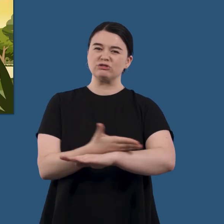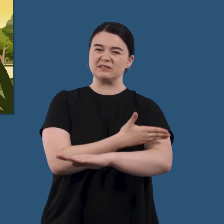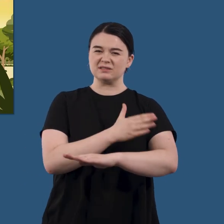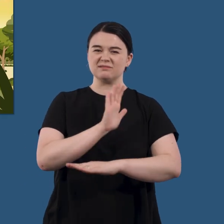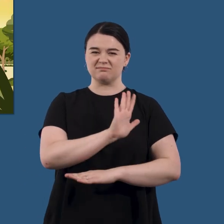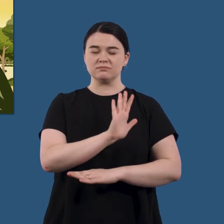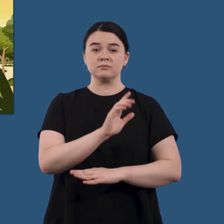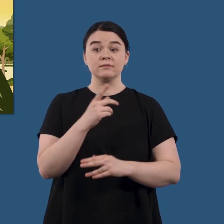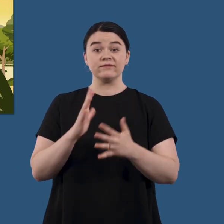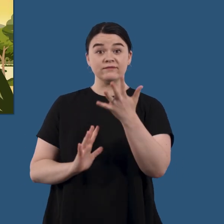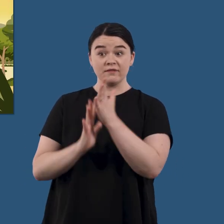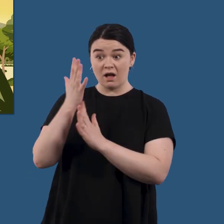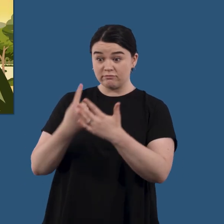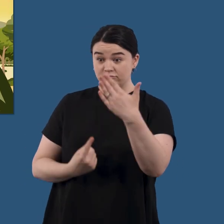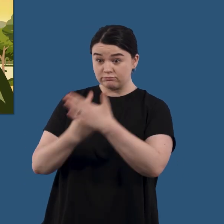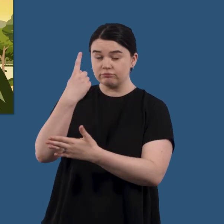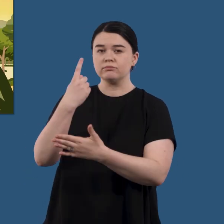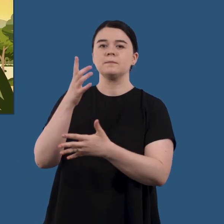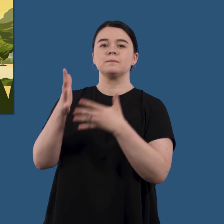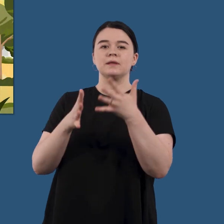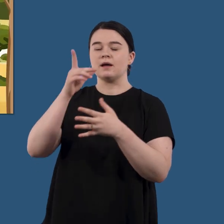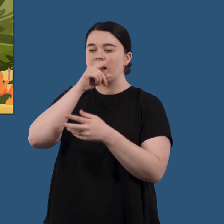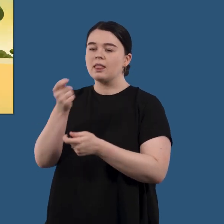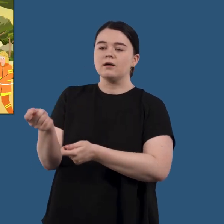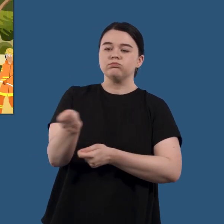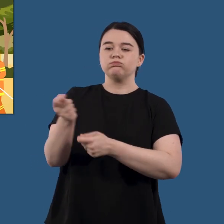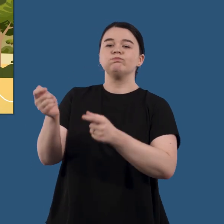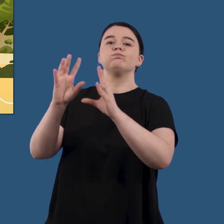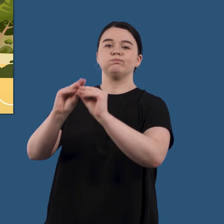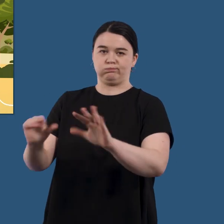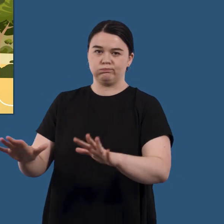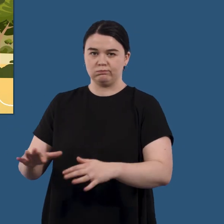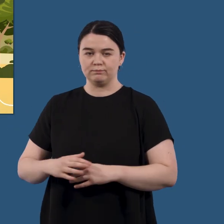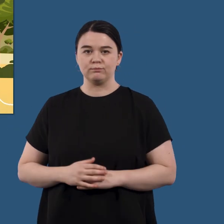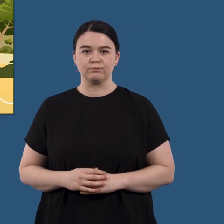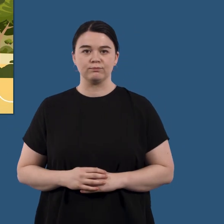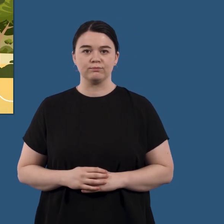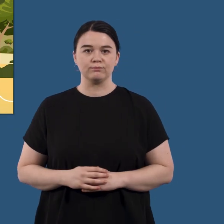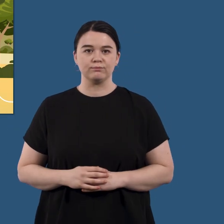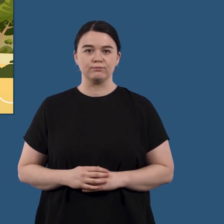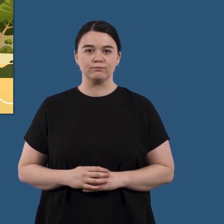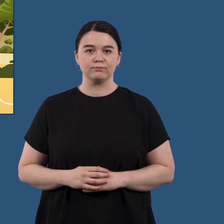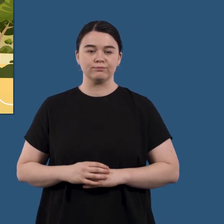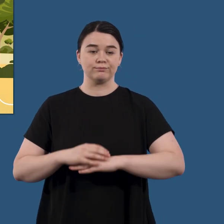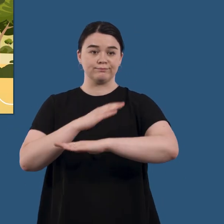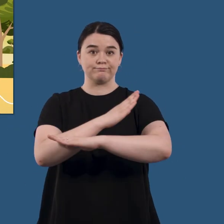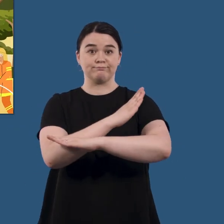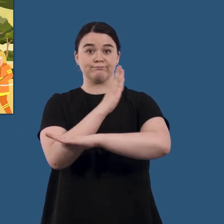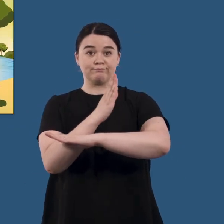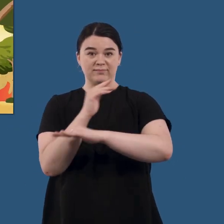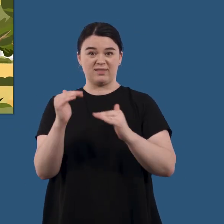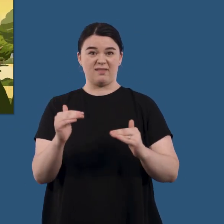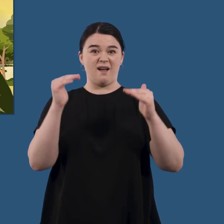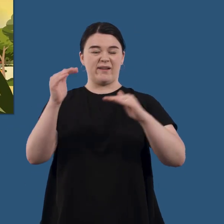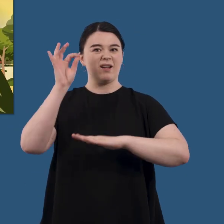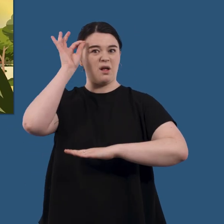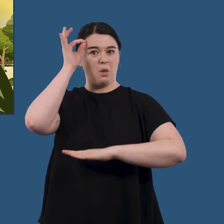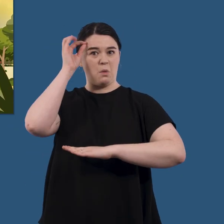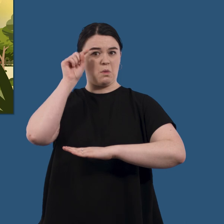danger ratings start at moderate. In these conditions most fires can be controlled. The next level is